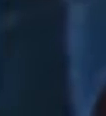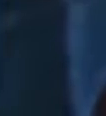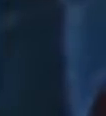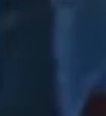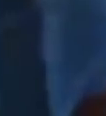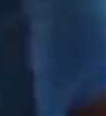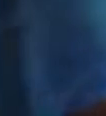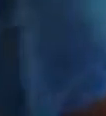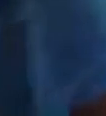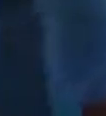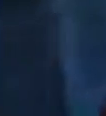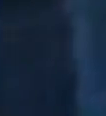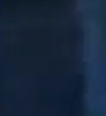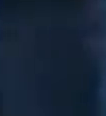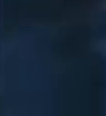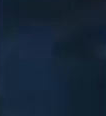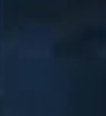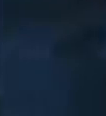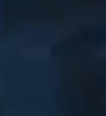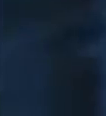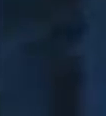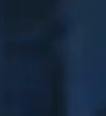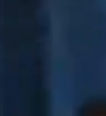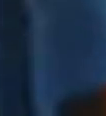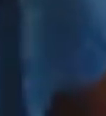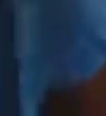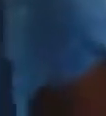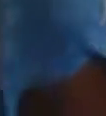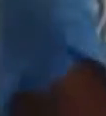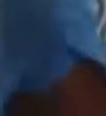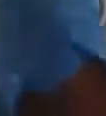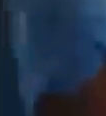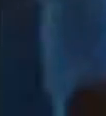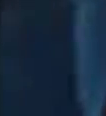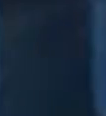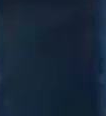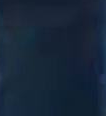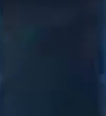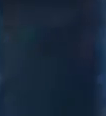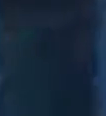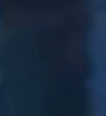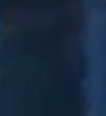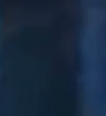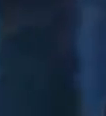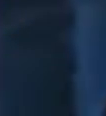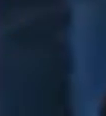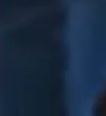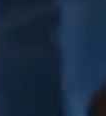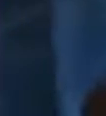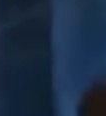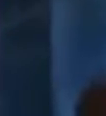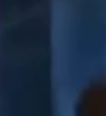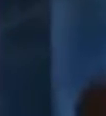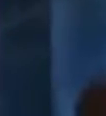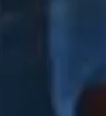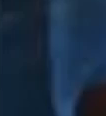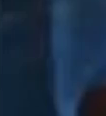us can find better paying jobs and things like young people being excluded from entrepreneurial opportunities